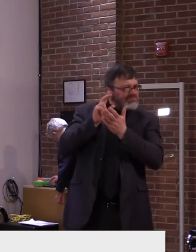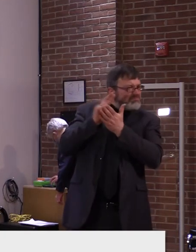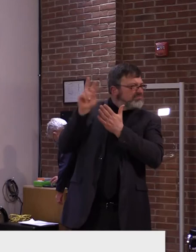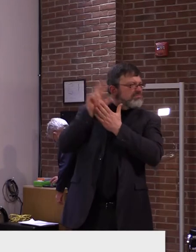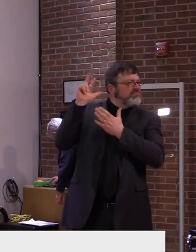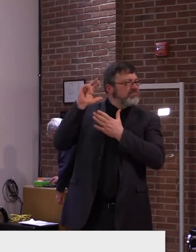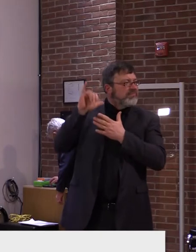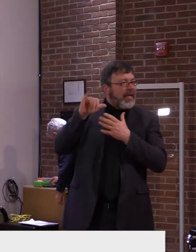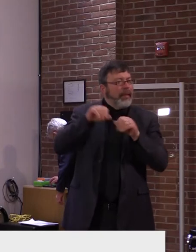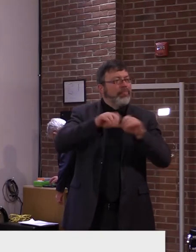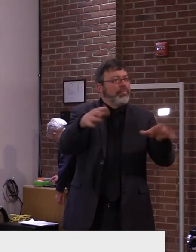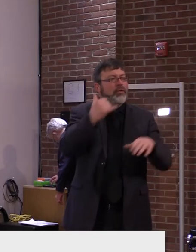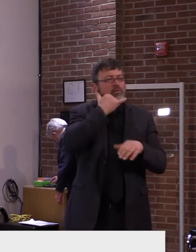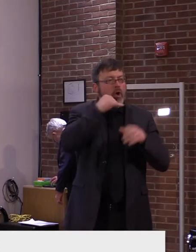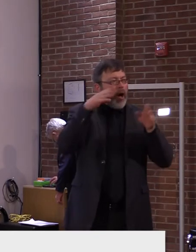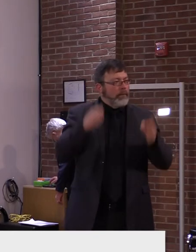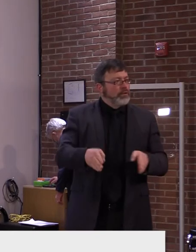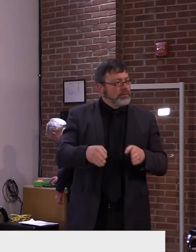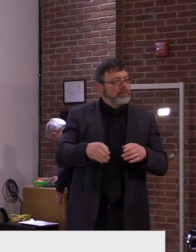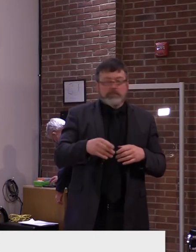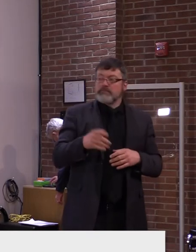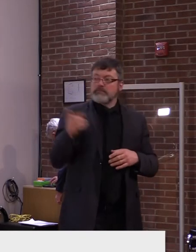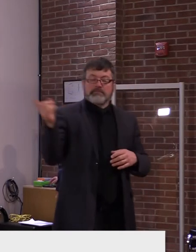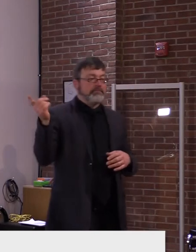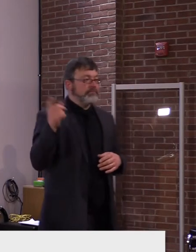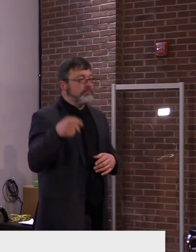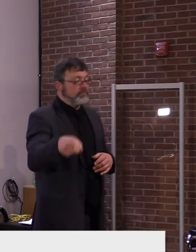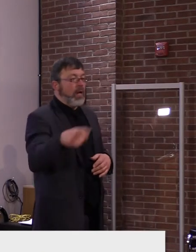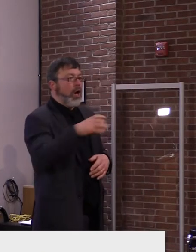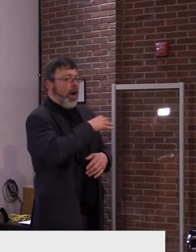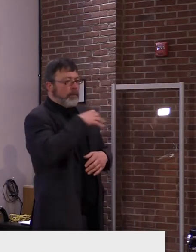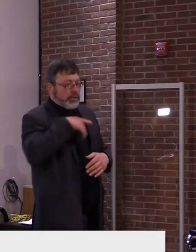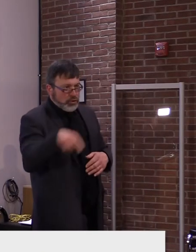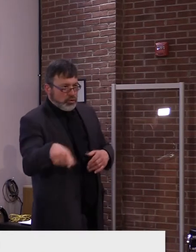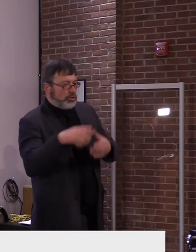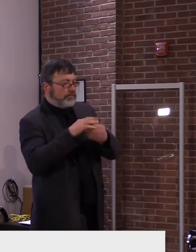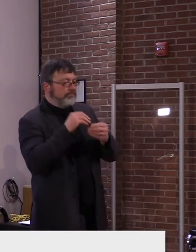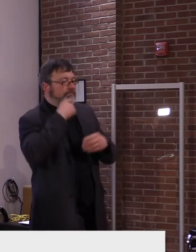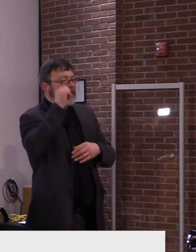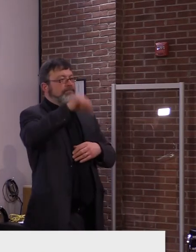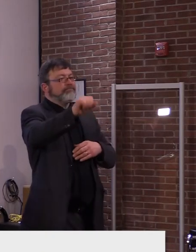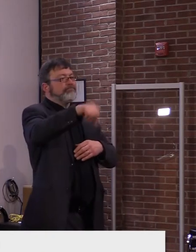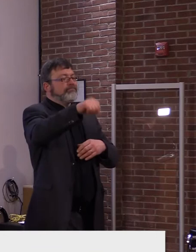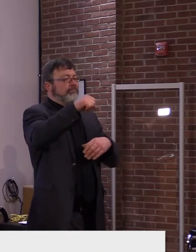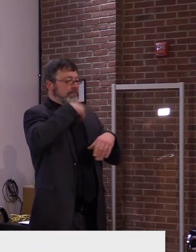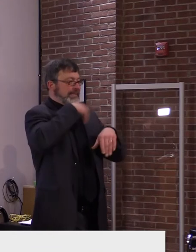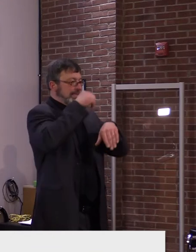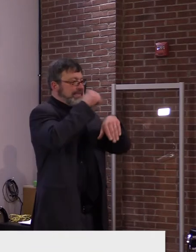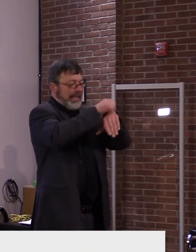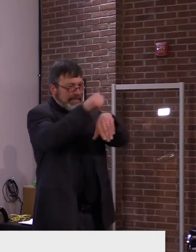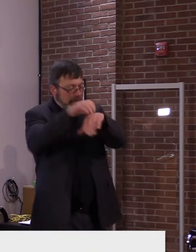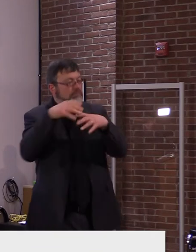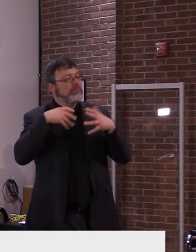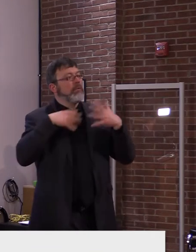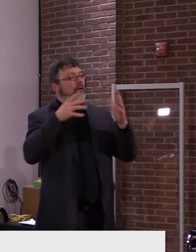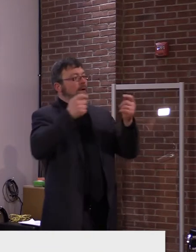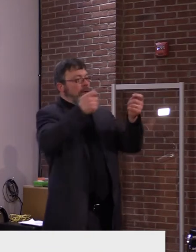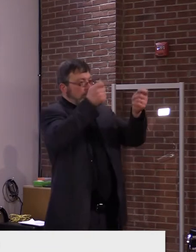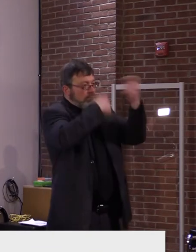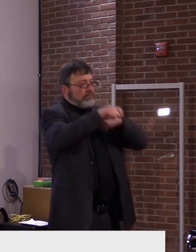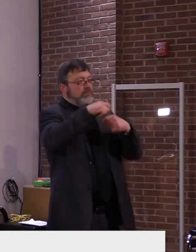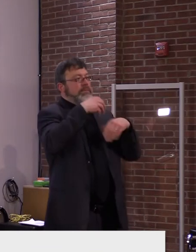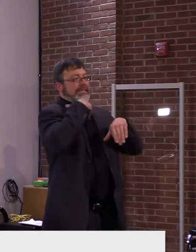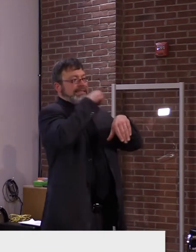um, runs out, uh, the first week in March. So we should be able to get the 1099s out before our